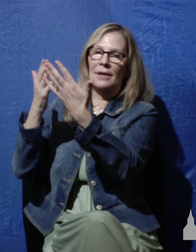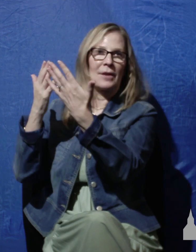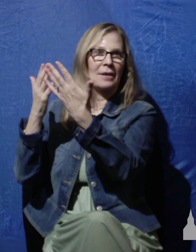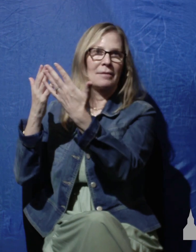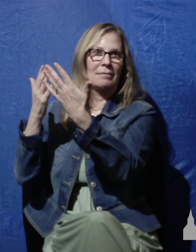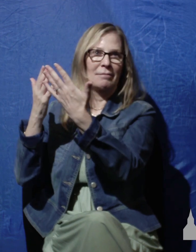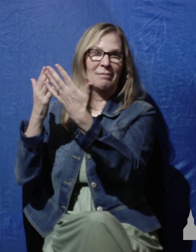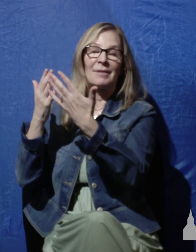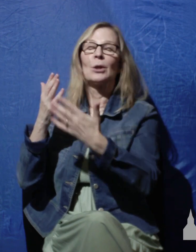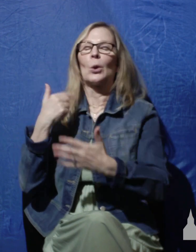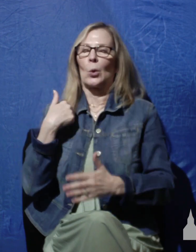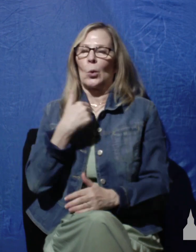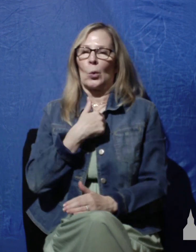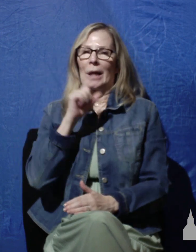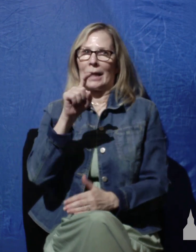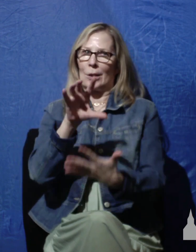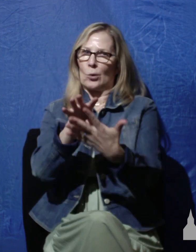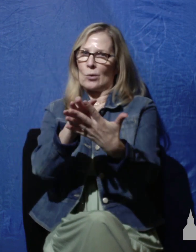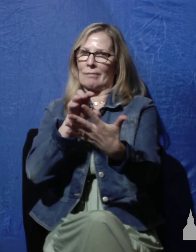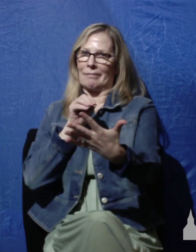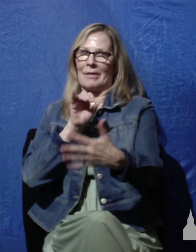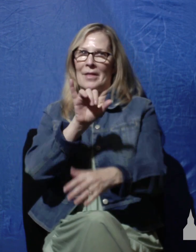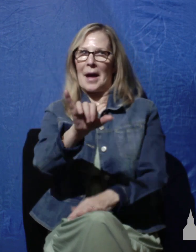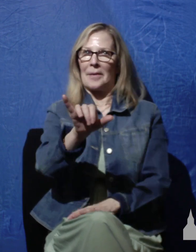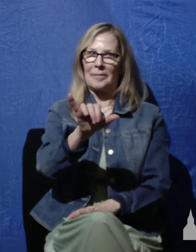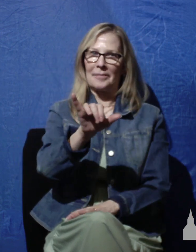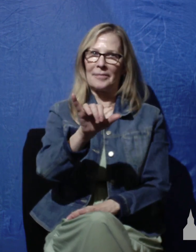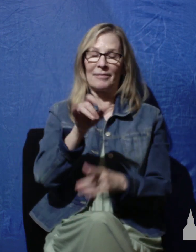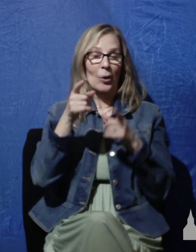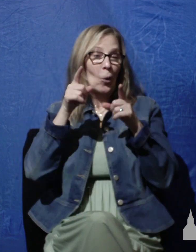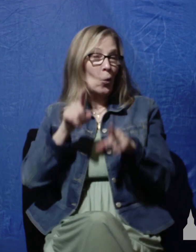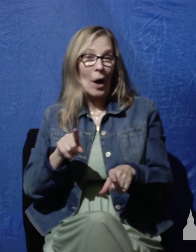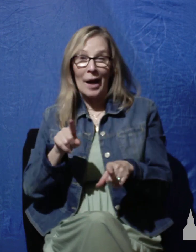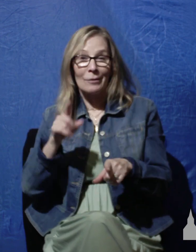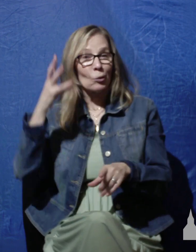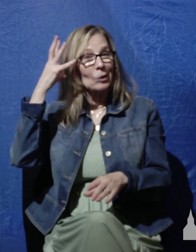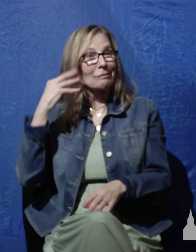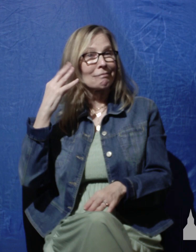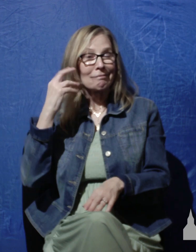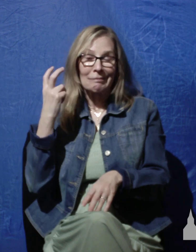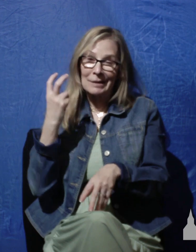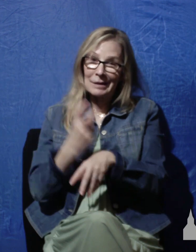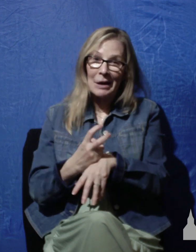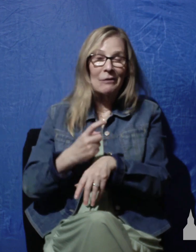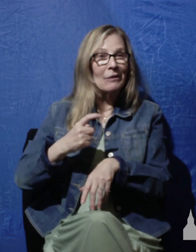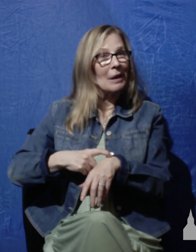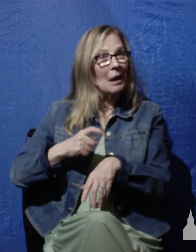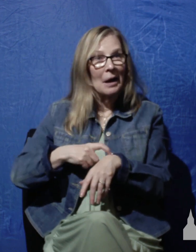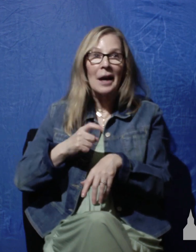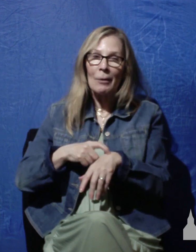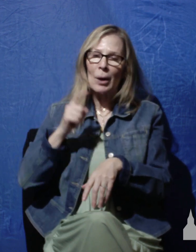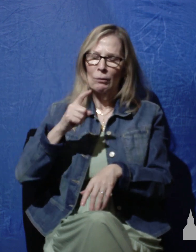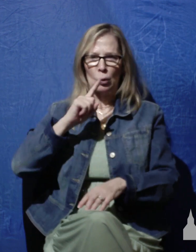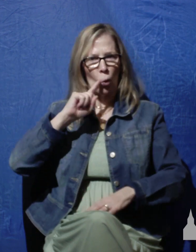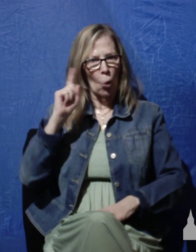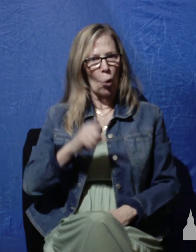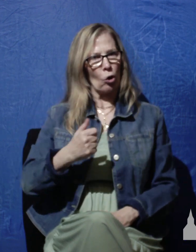exactly what we have to do when we're going through hard times. We need to start ordering ourselves to praise God